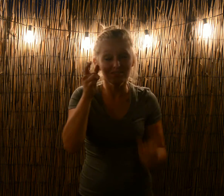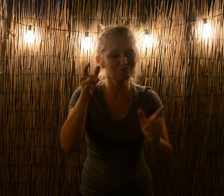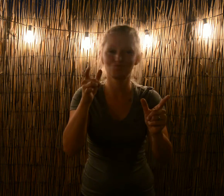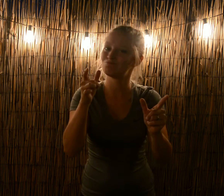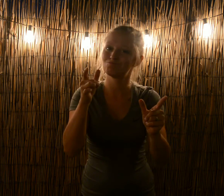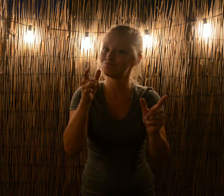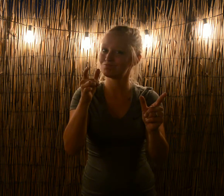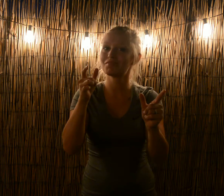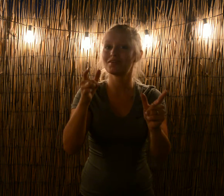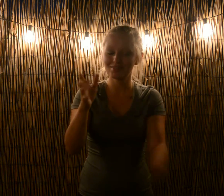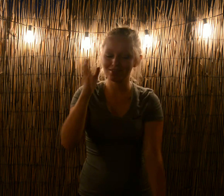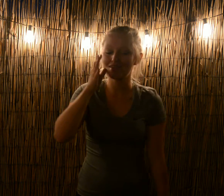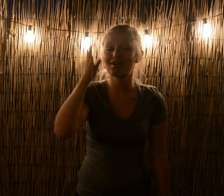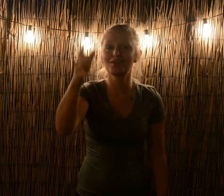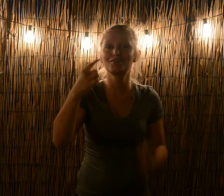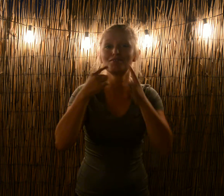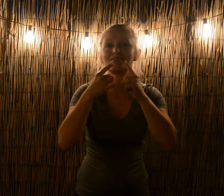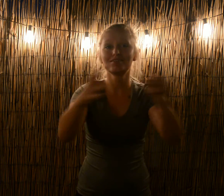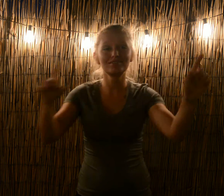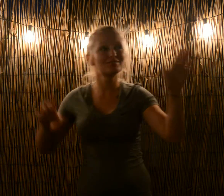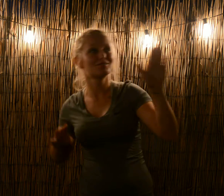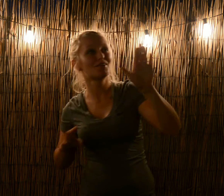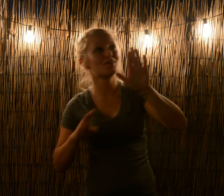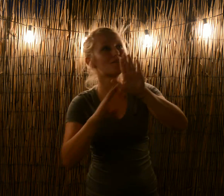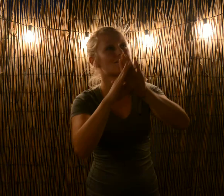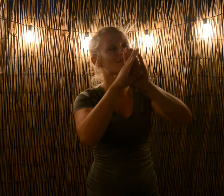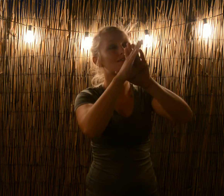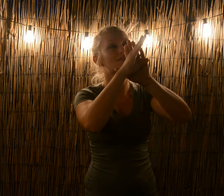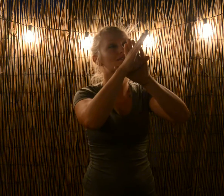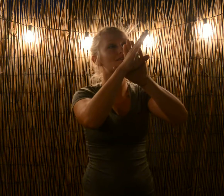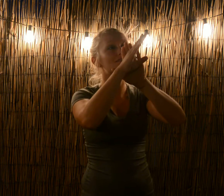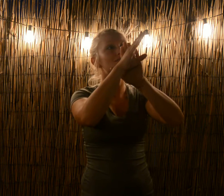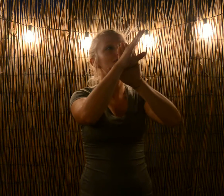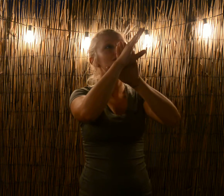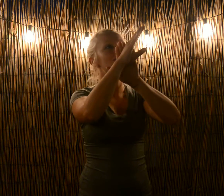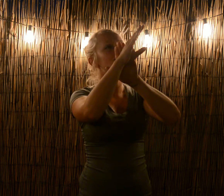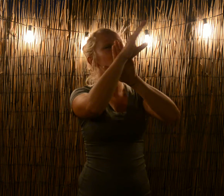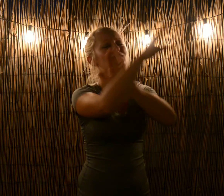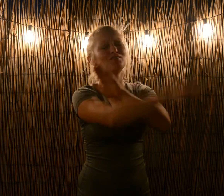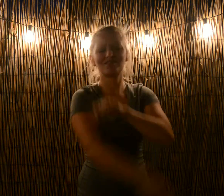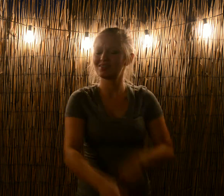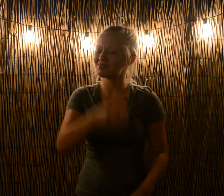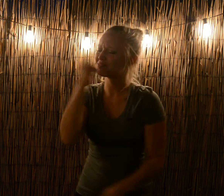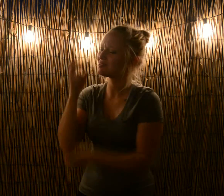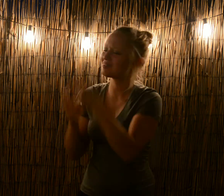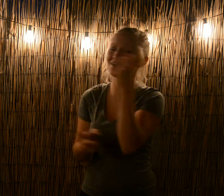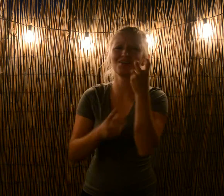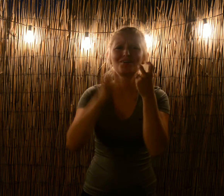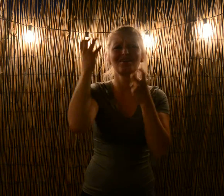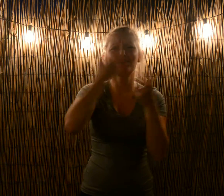surprised I will still rise Don't doubt it, don't doubt it